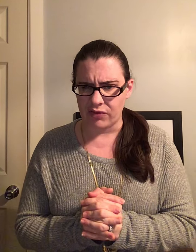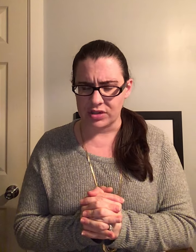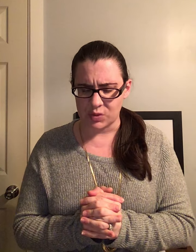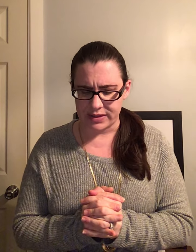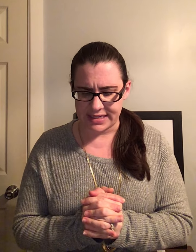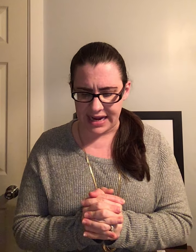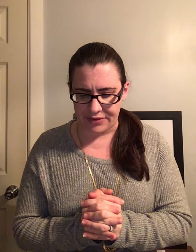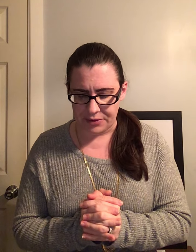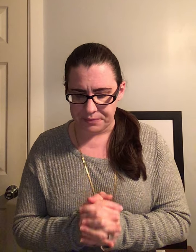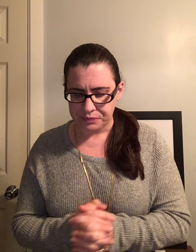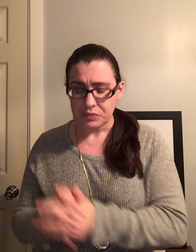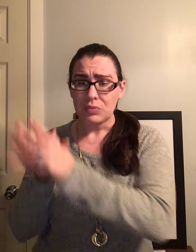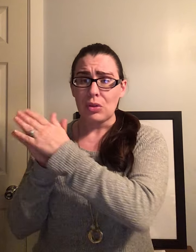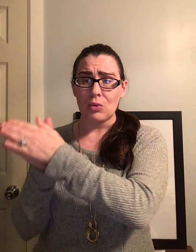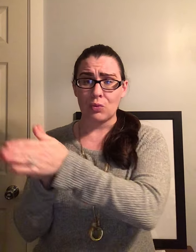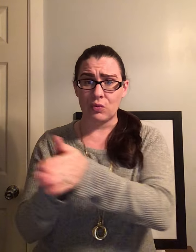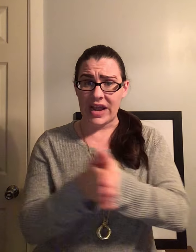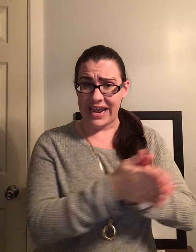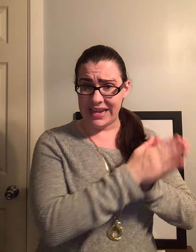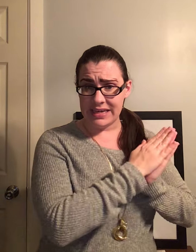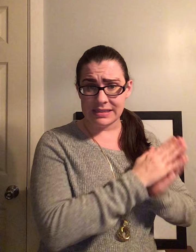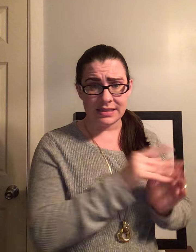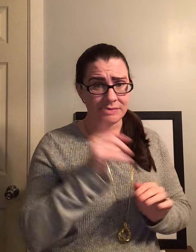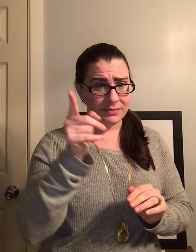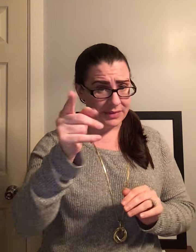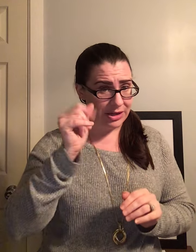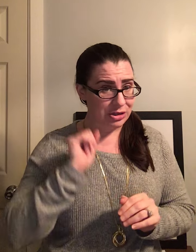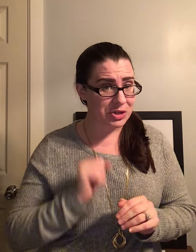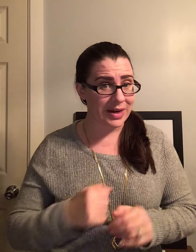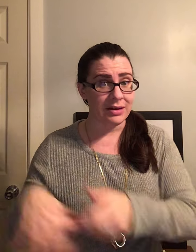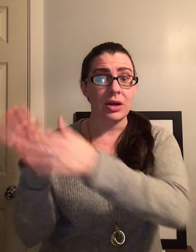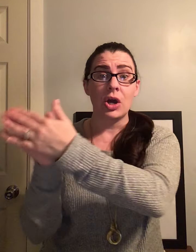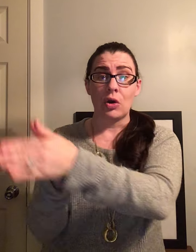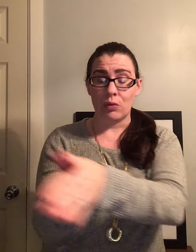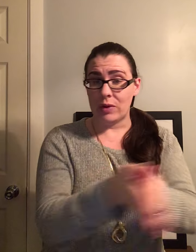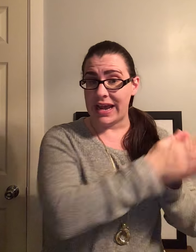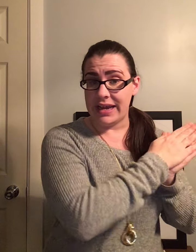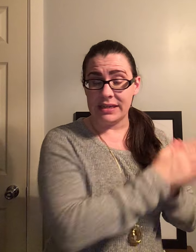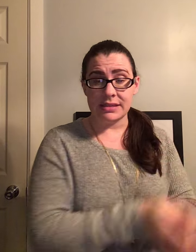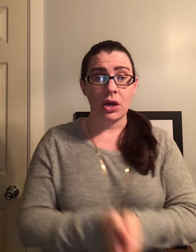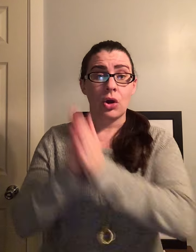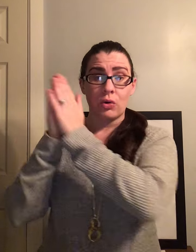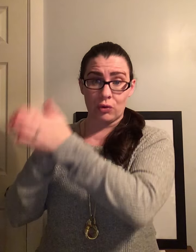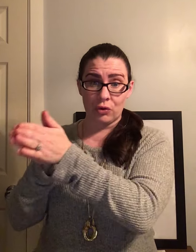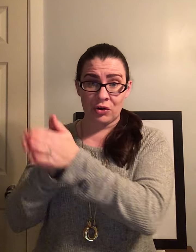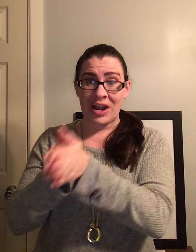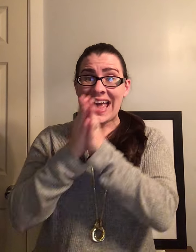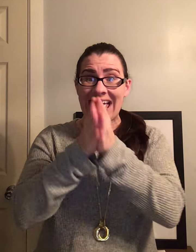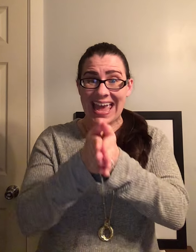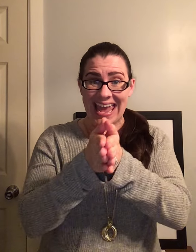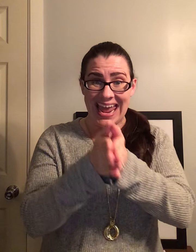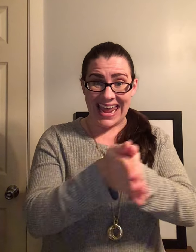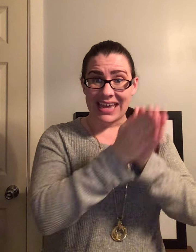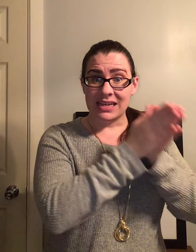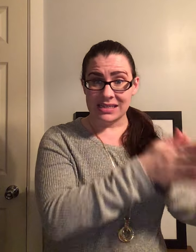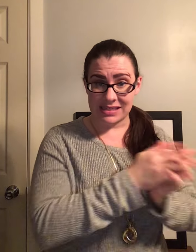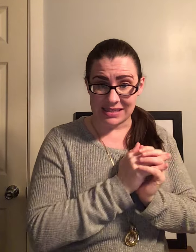first one together. Raise. Now you do it. Raise. Raise. R. A. S.